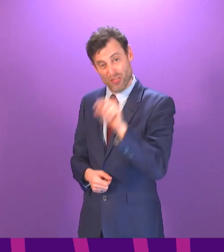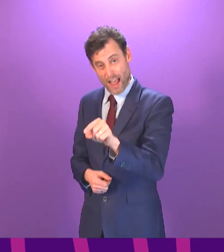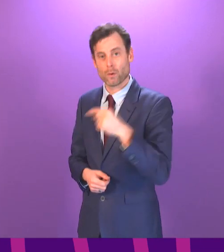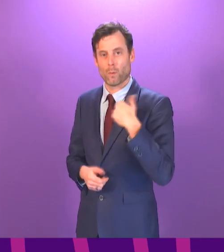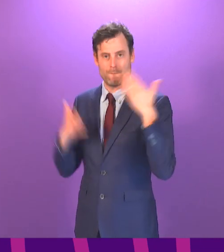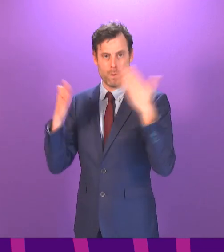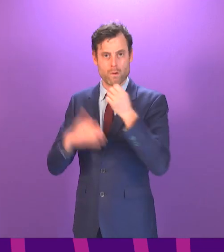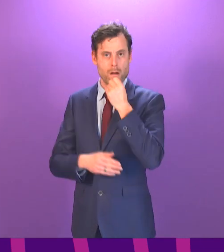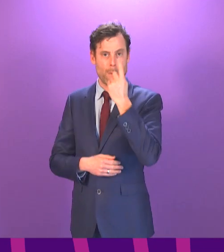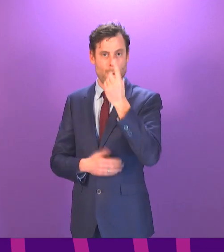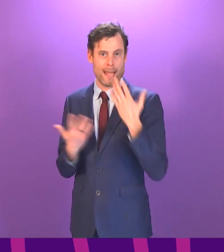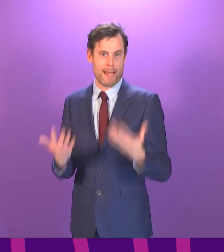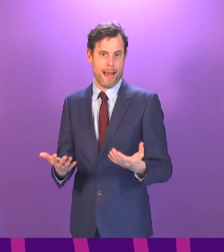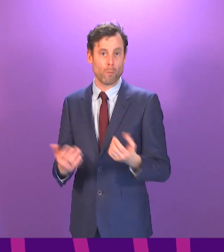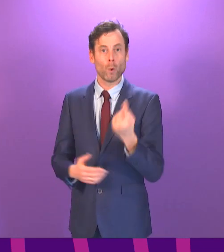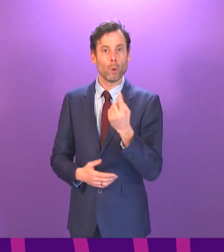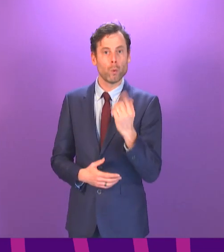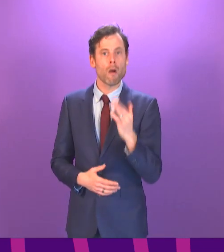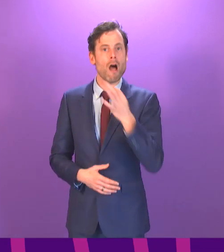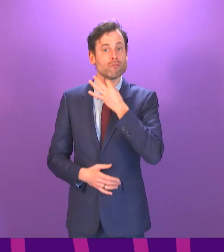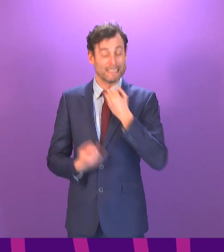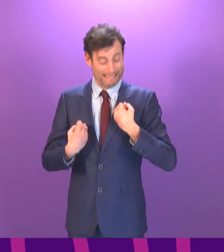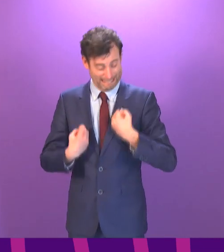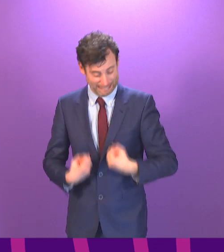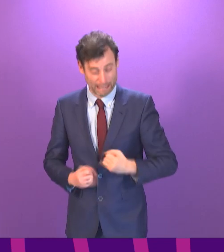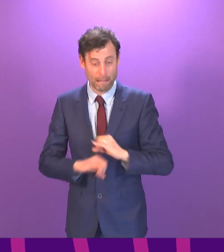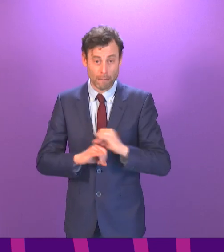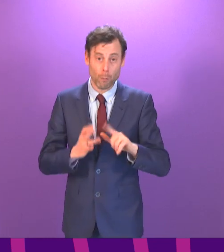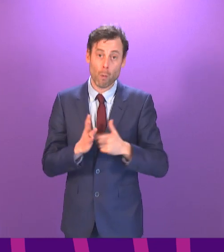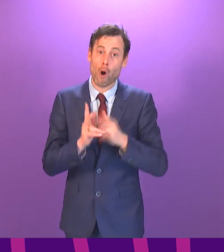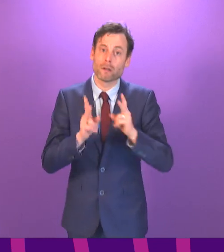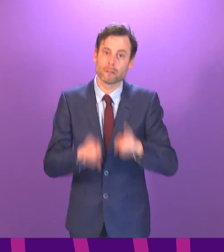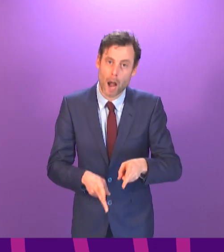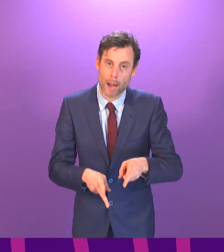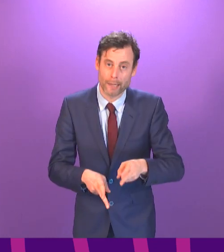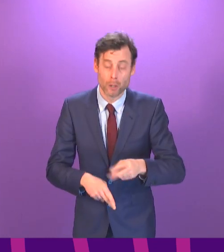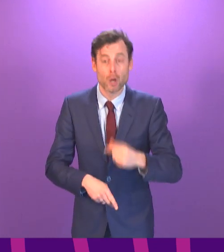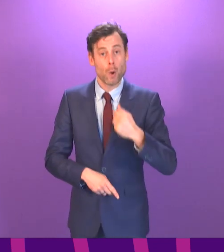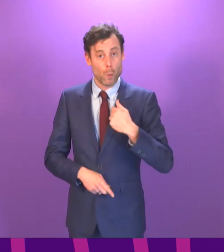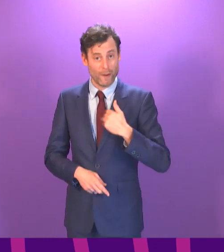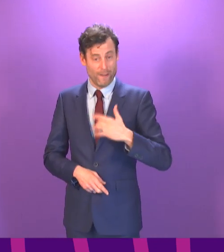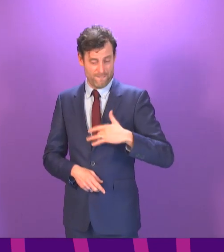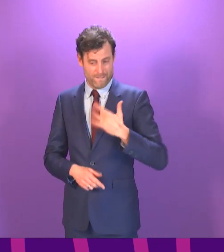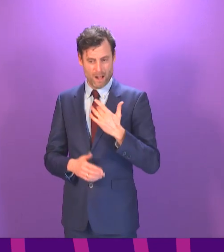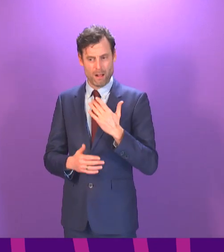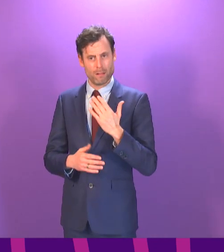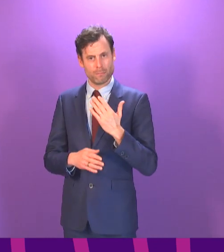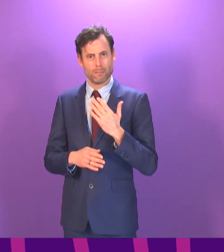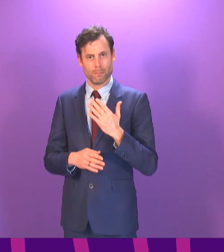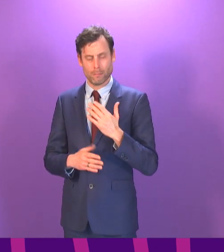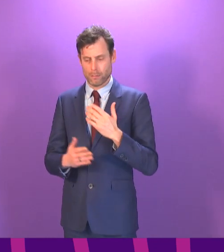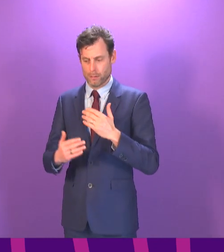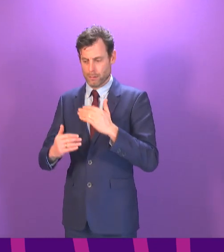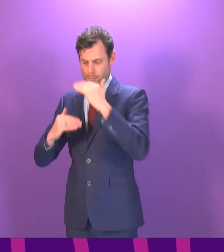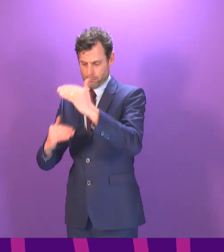list we are working through right now. We hope to have completed that initial list by the early part of May. To recap,